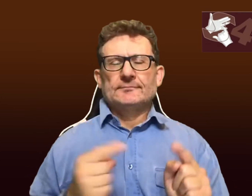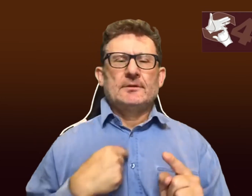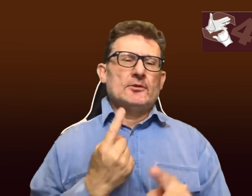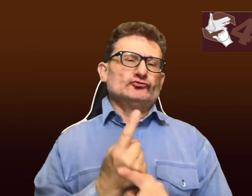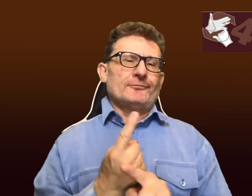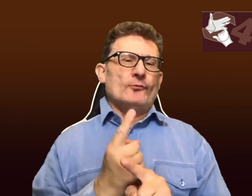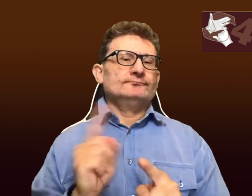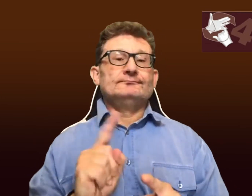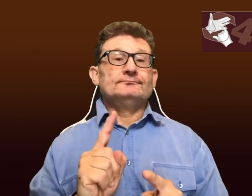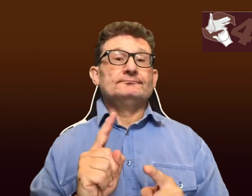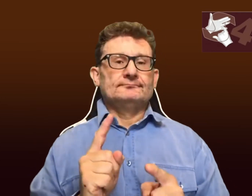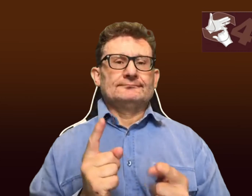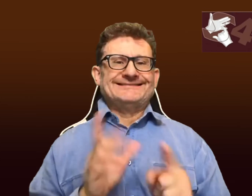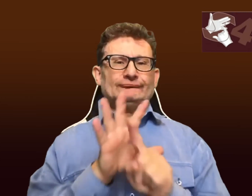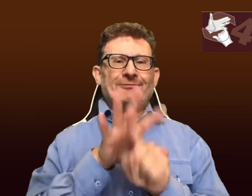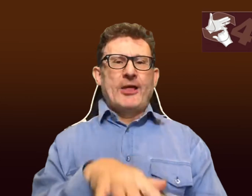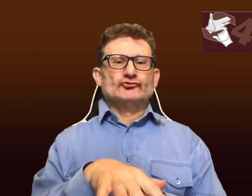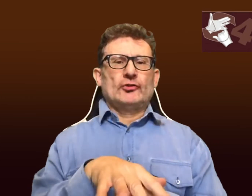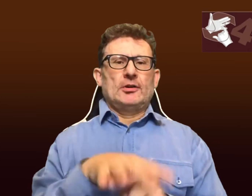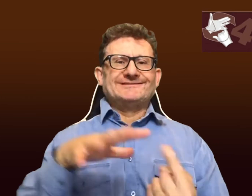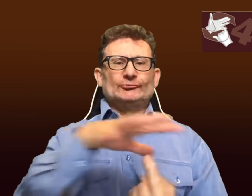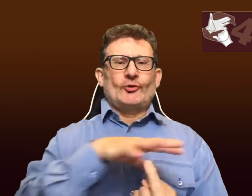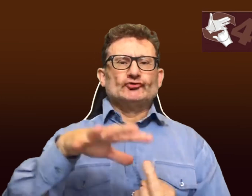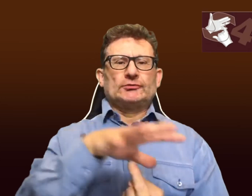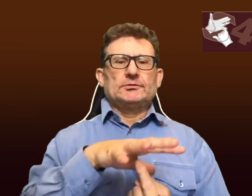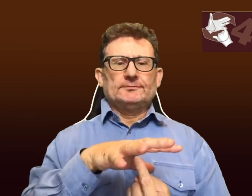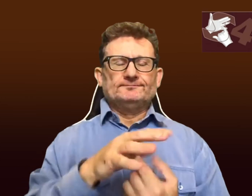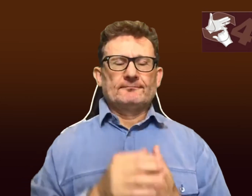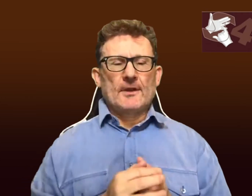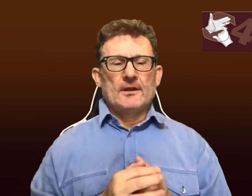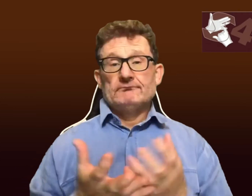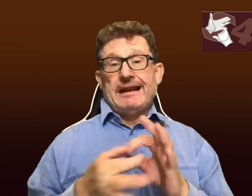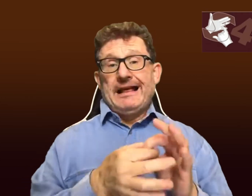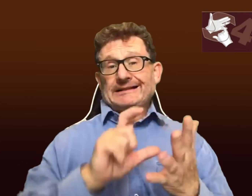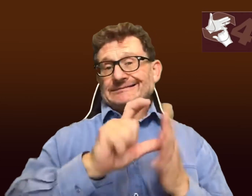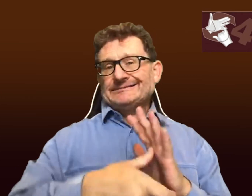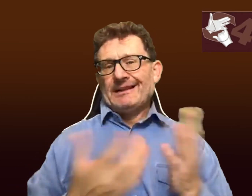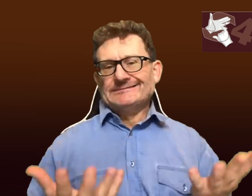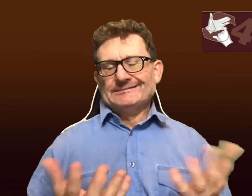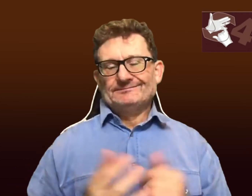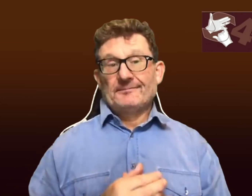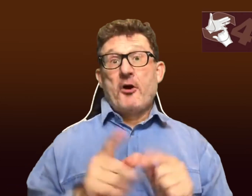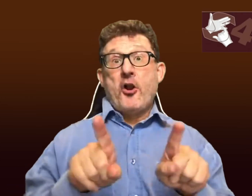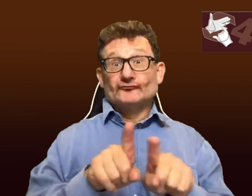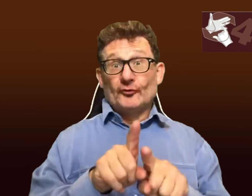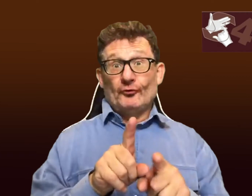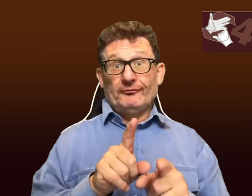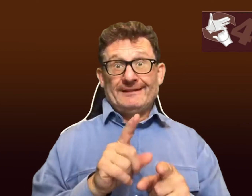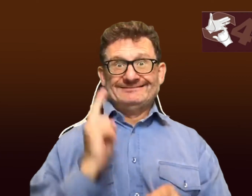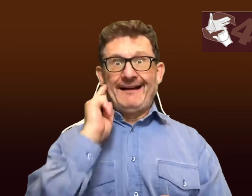This is a slightly different topic that I'd like to address today. And I want to look at discrimination regarding a disability,